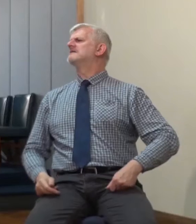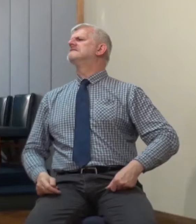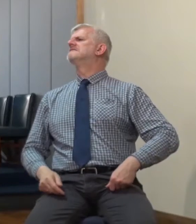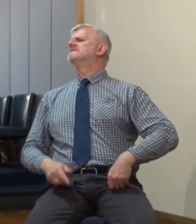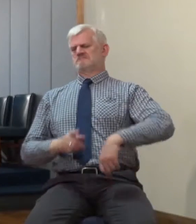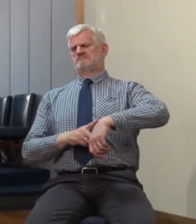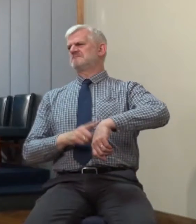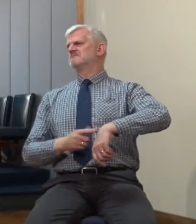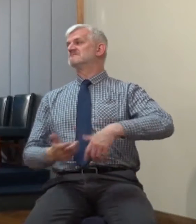illustration